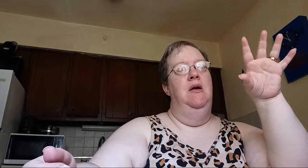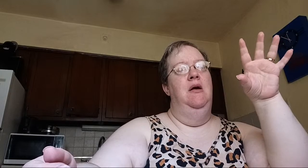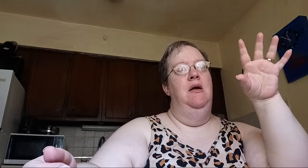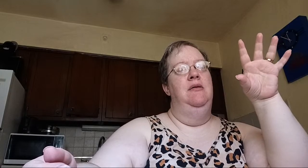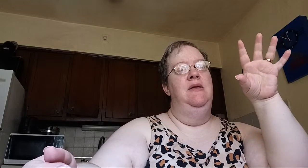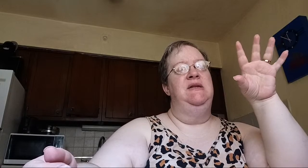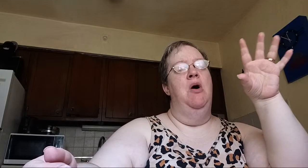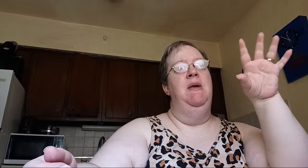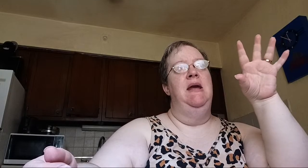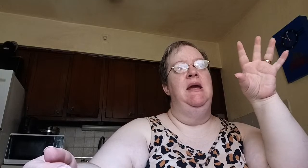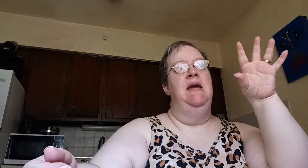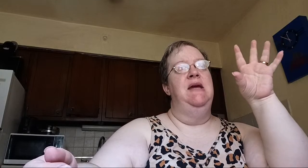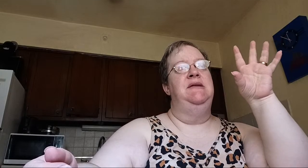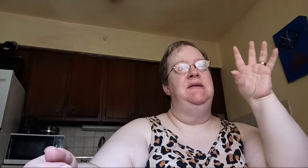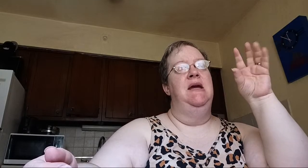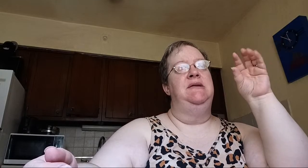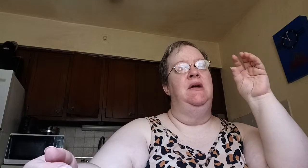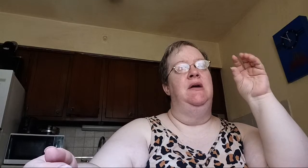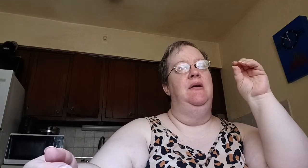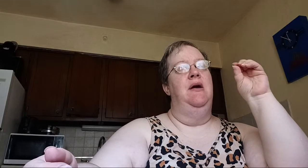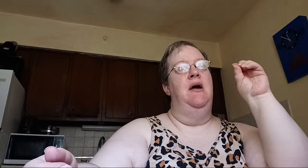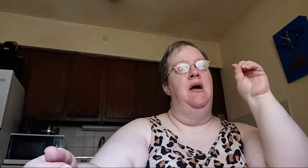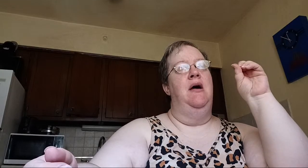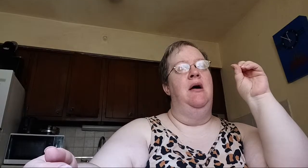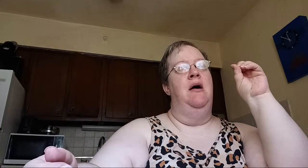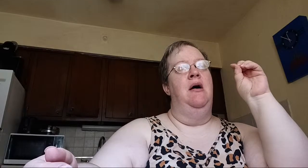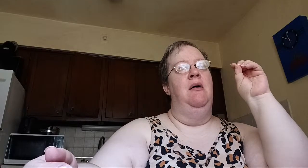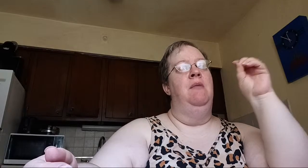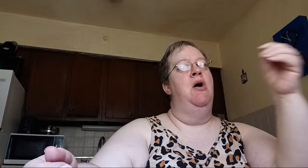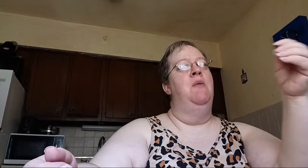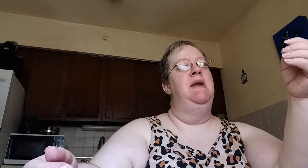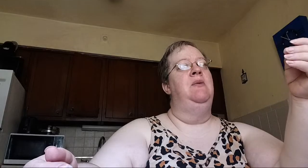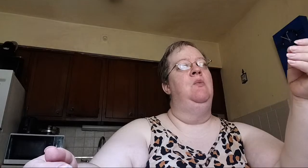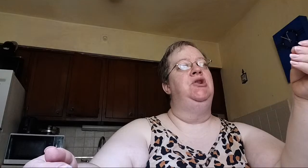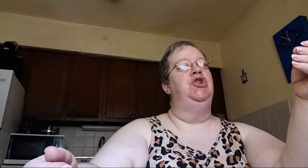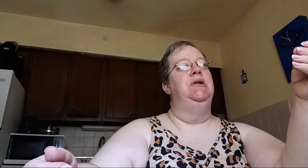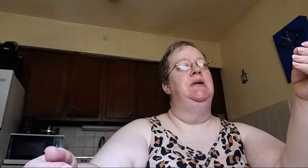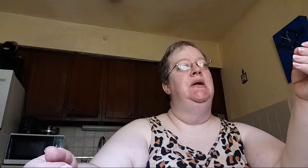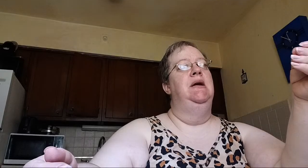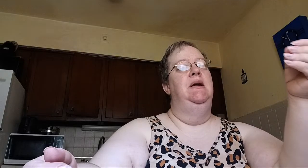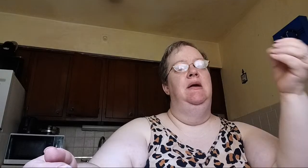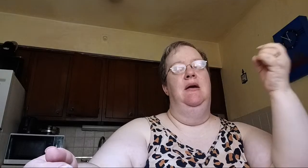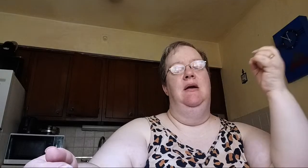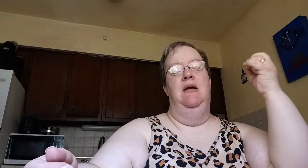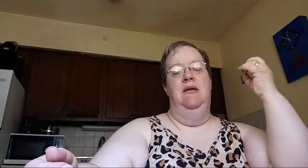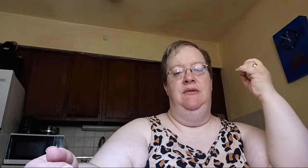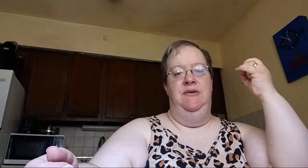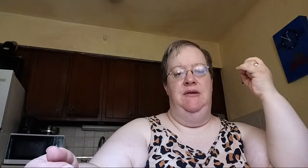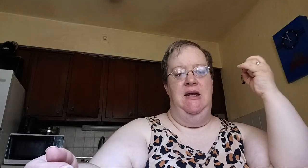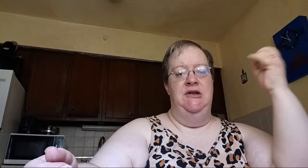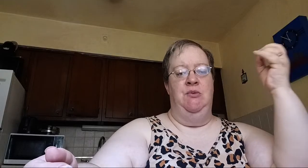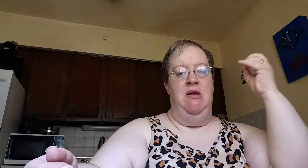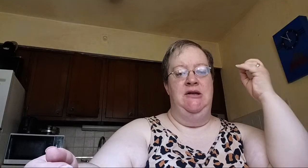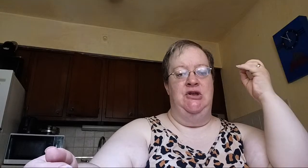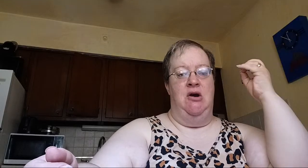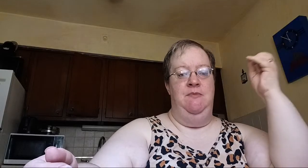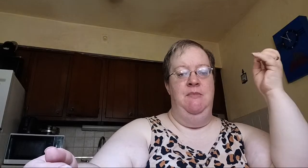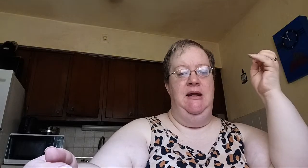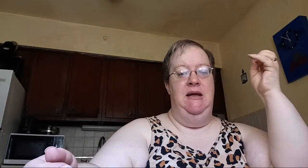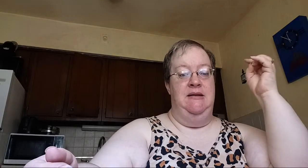This moment, it's a moment in which the Israelites are admitting that they